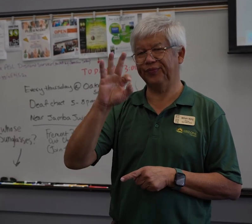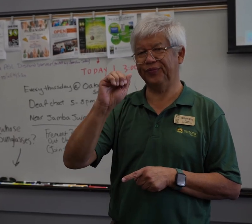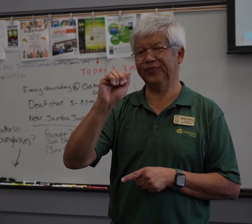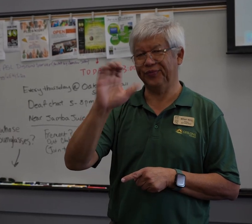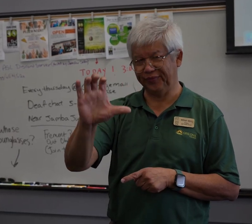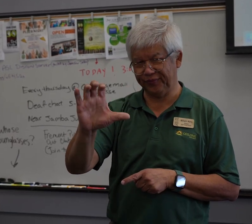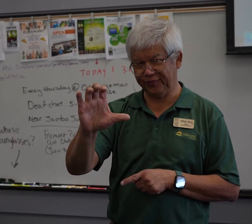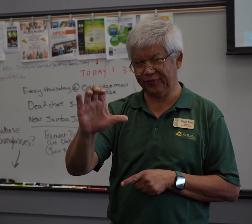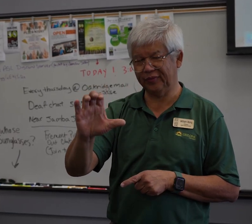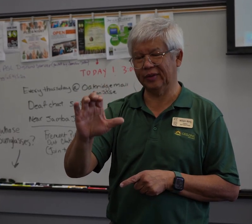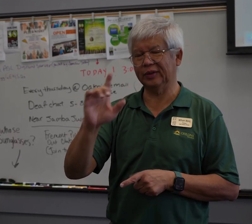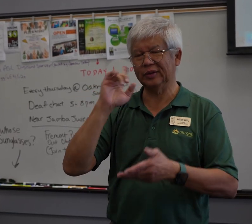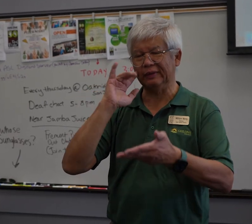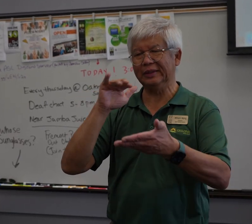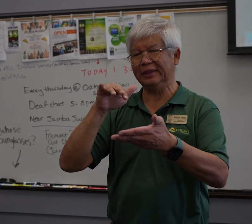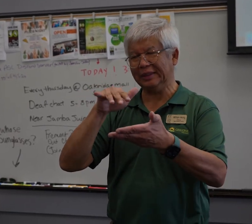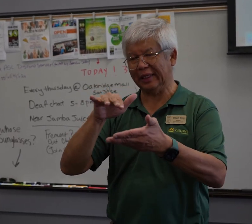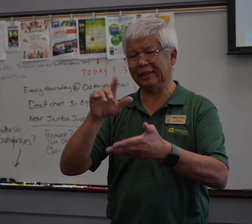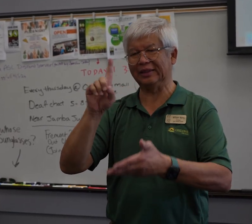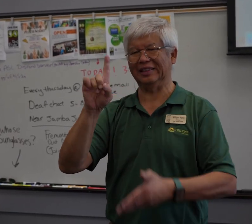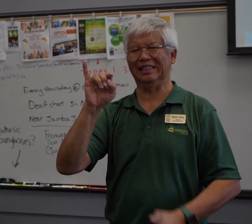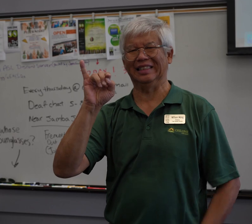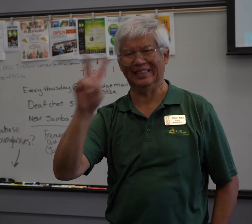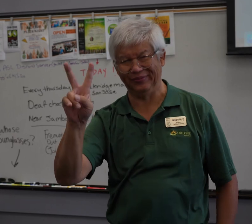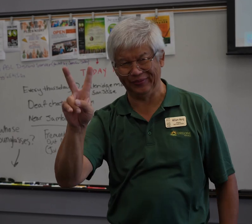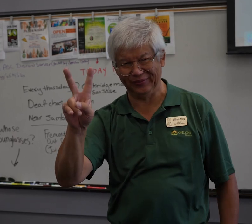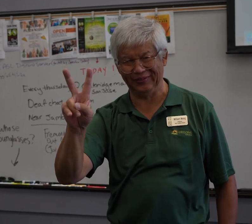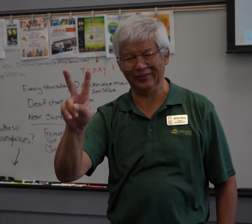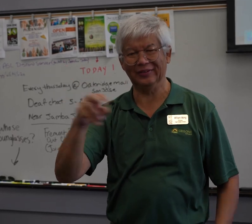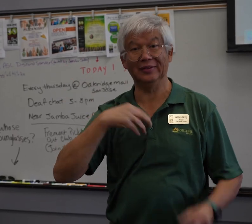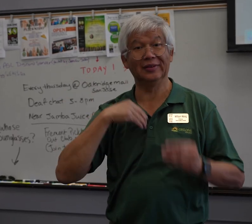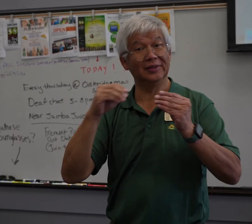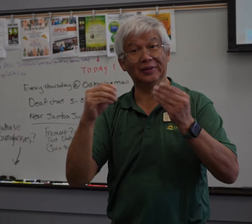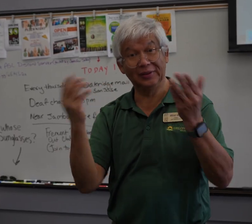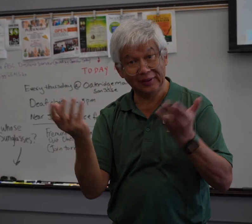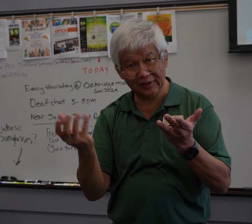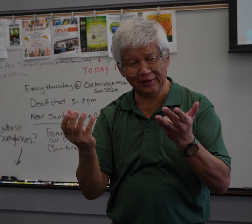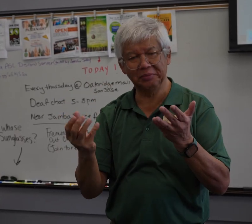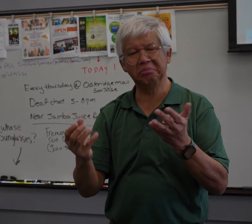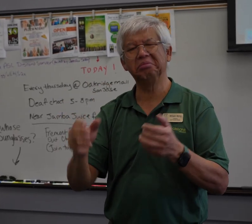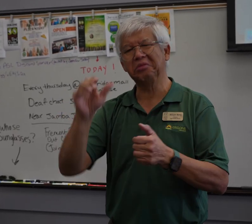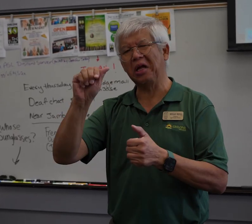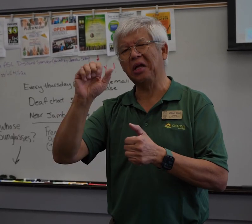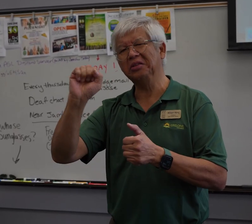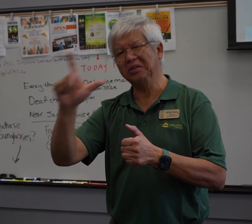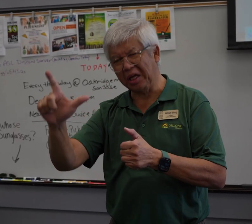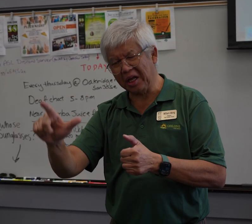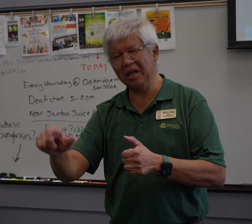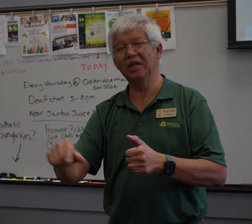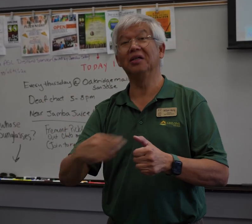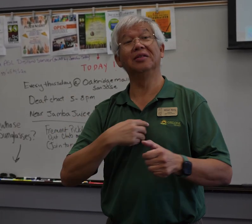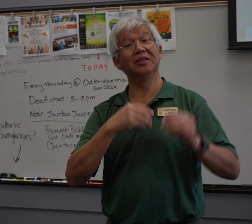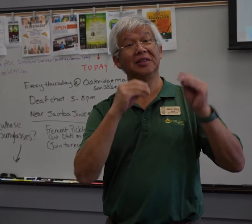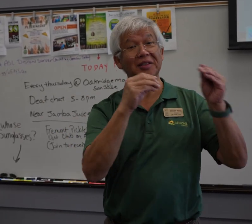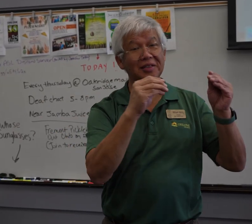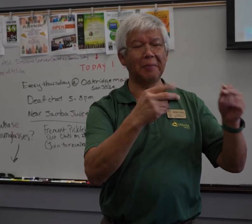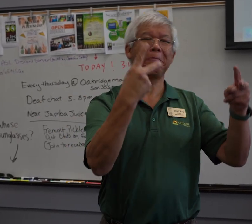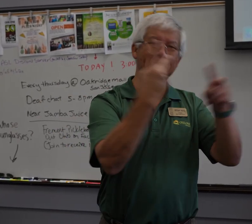I am a Deaf faculty member in the Deaf Studies Division. I teach American Sign Language,